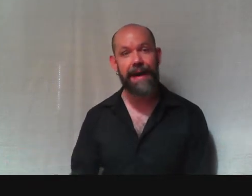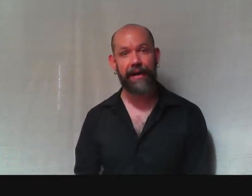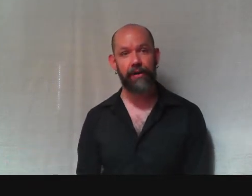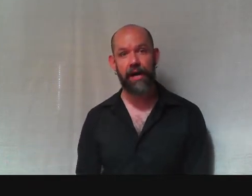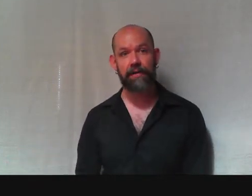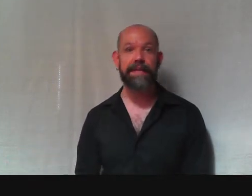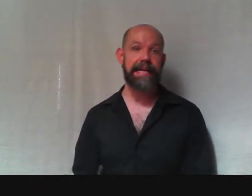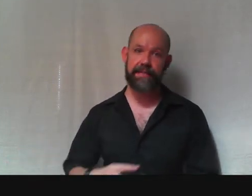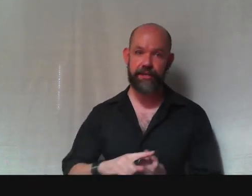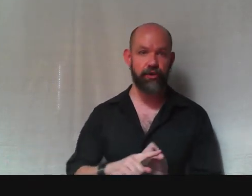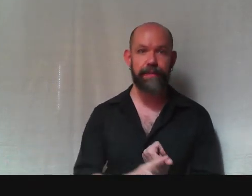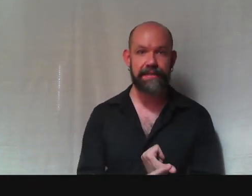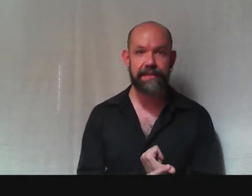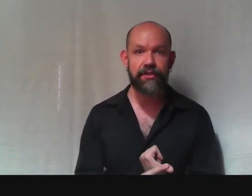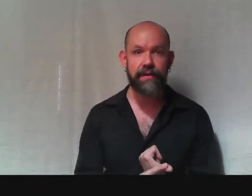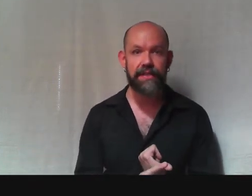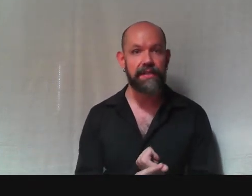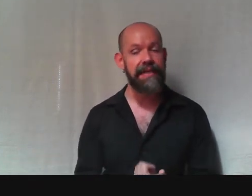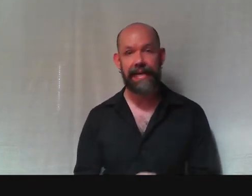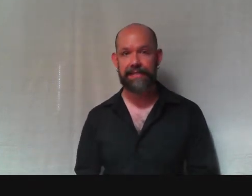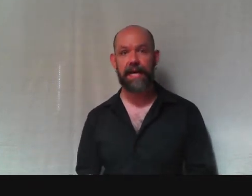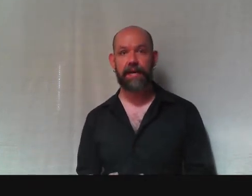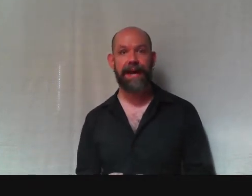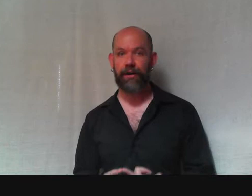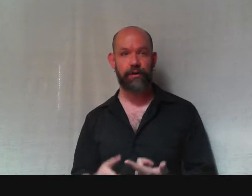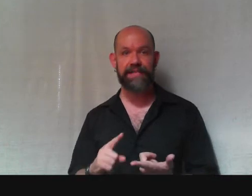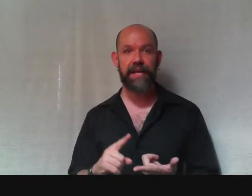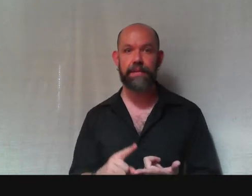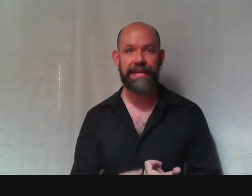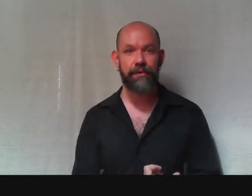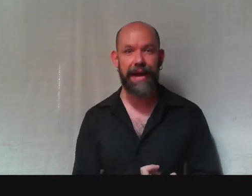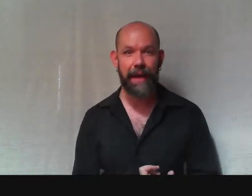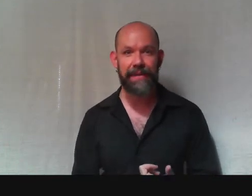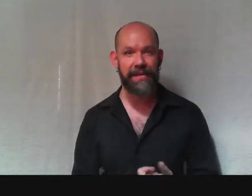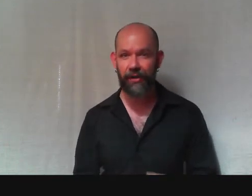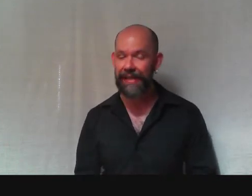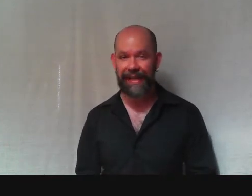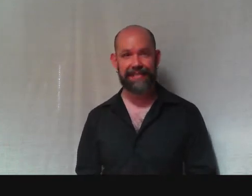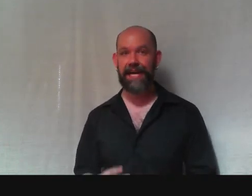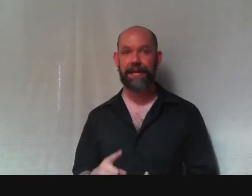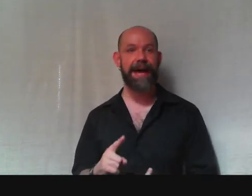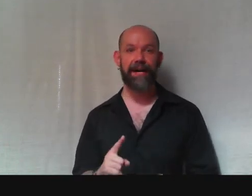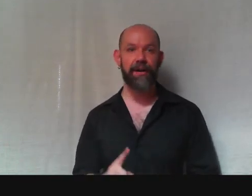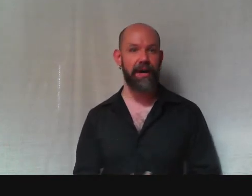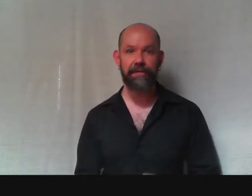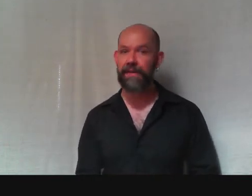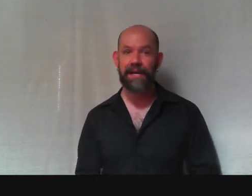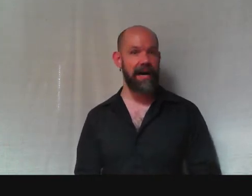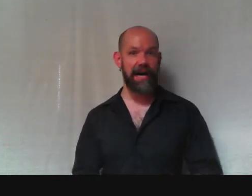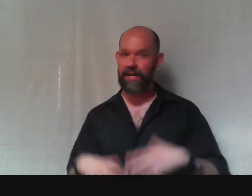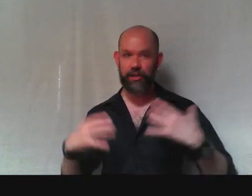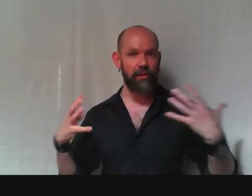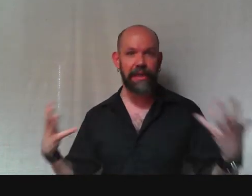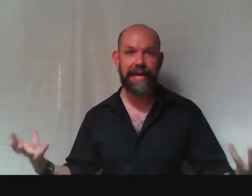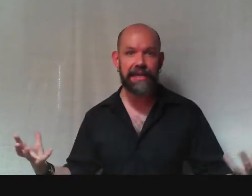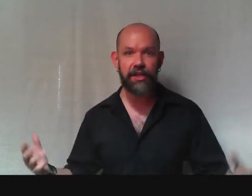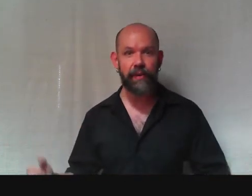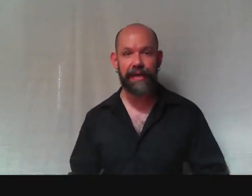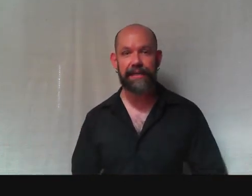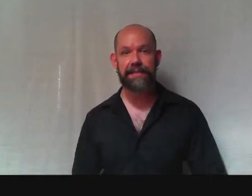matter of it's in your best interest. It's not a matter of it's going to make you happier. It's not a matter of you like doing it.